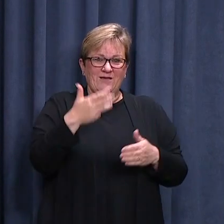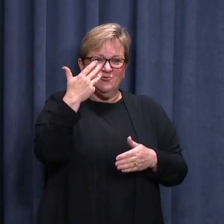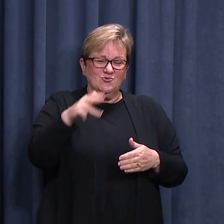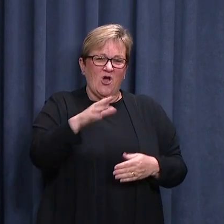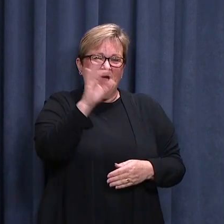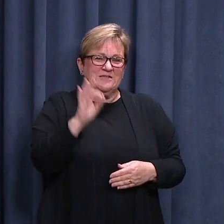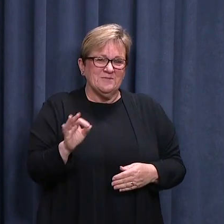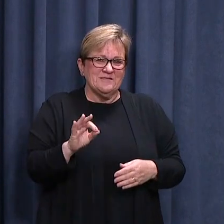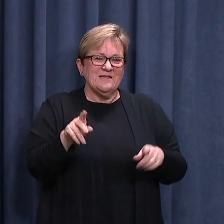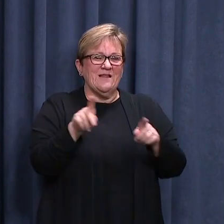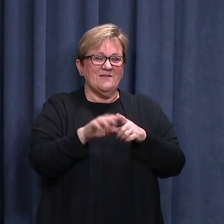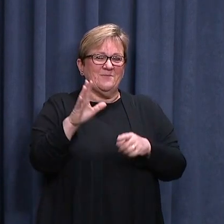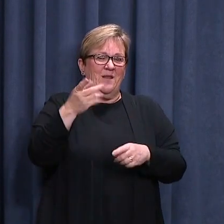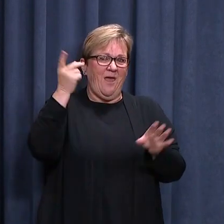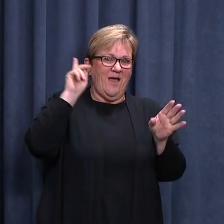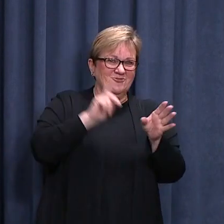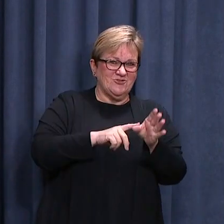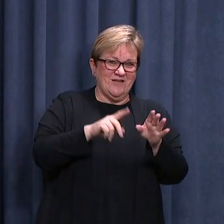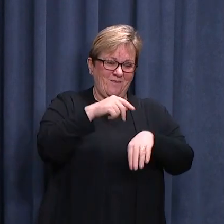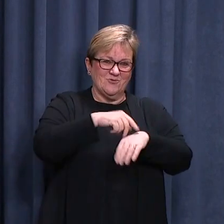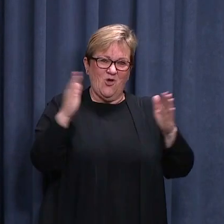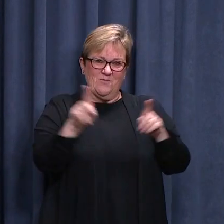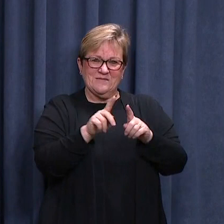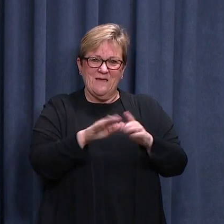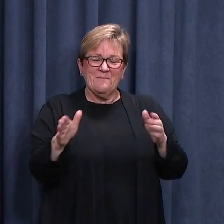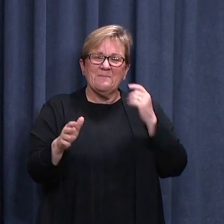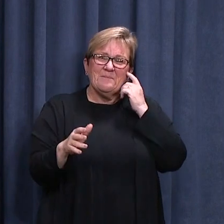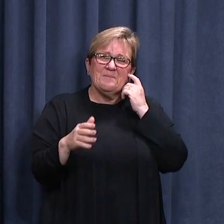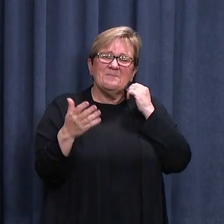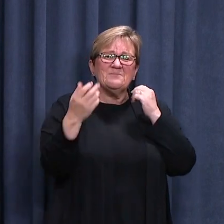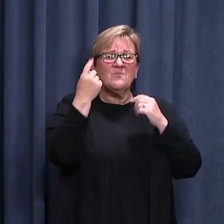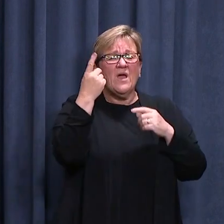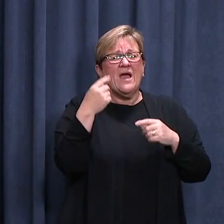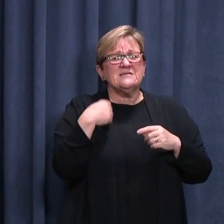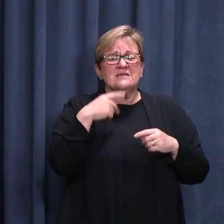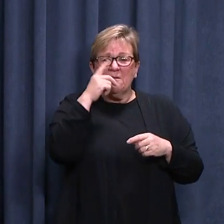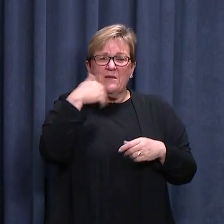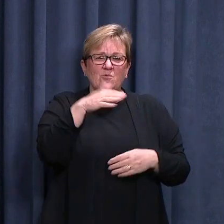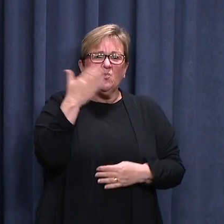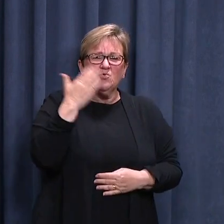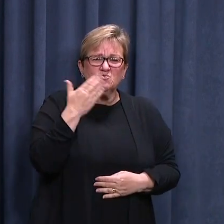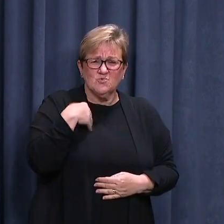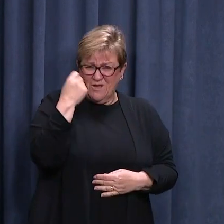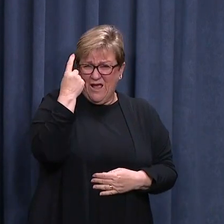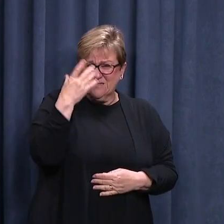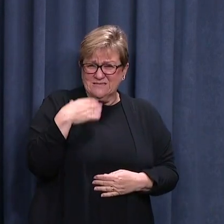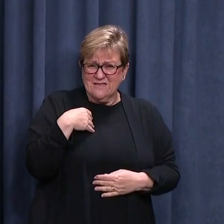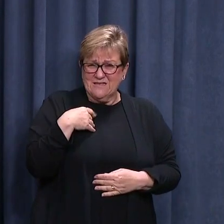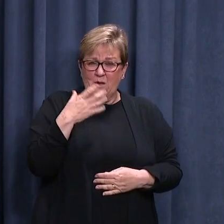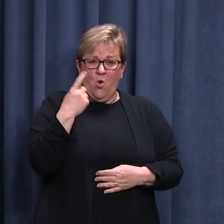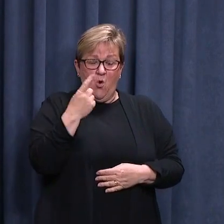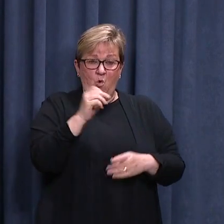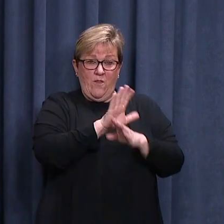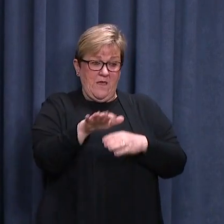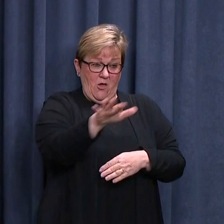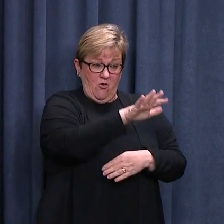per cent in the same week last year. There are understandably lower levels of attendance at those schools closer to the outbreak